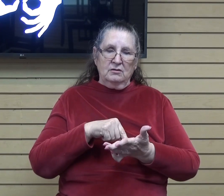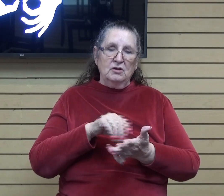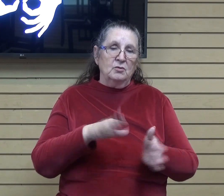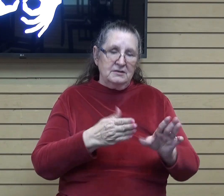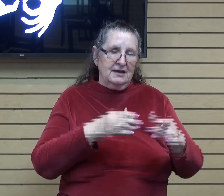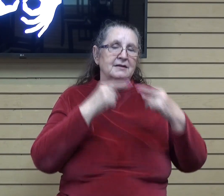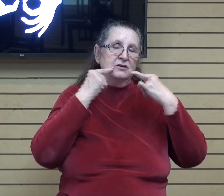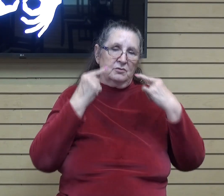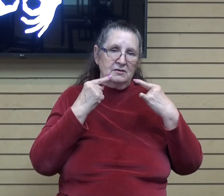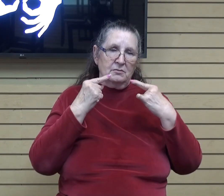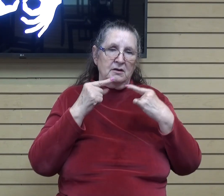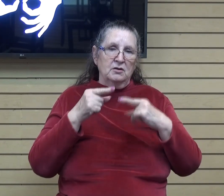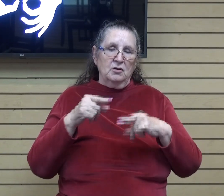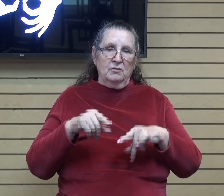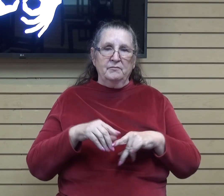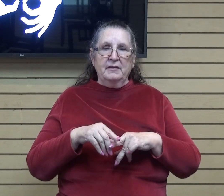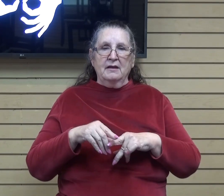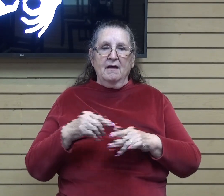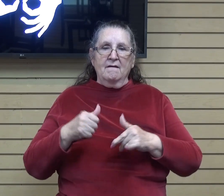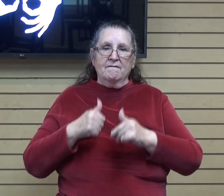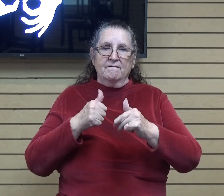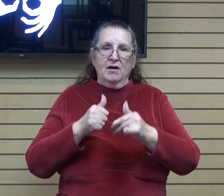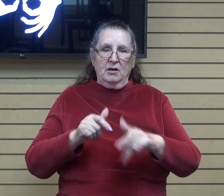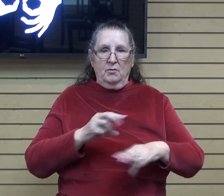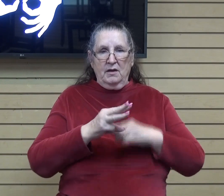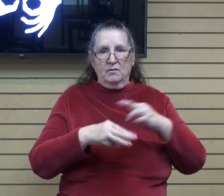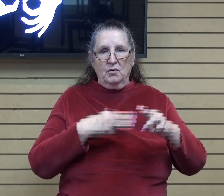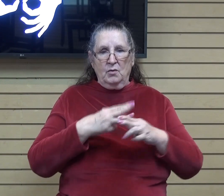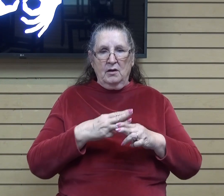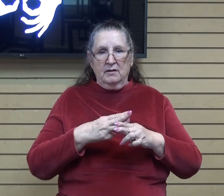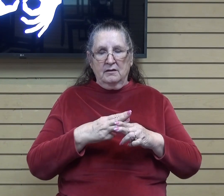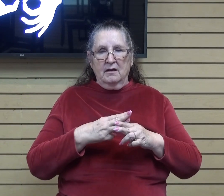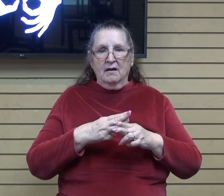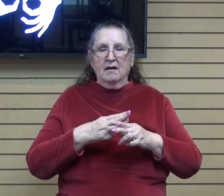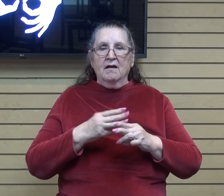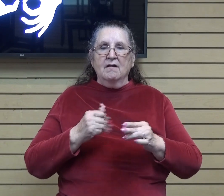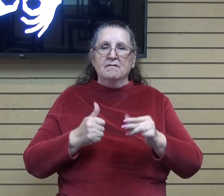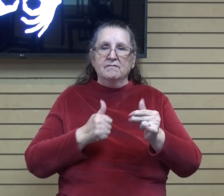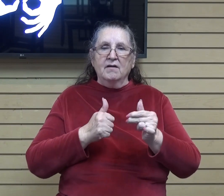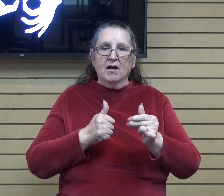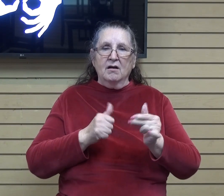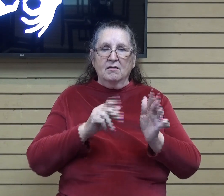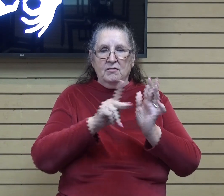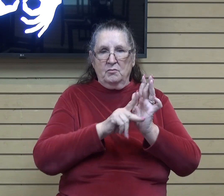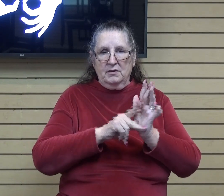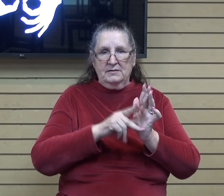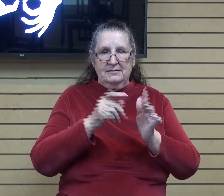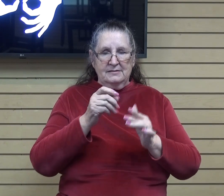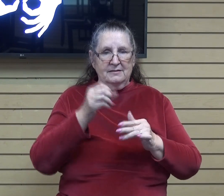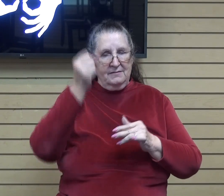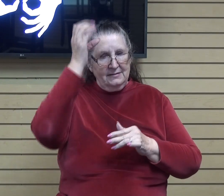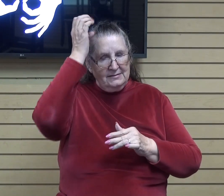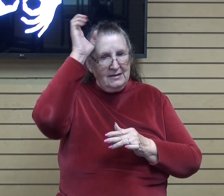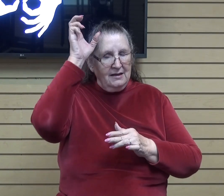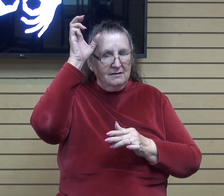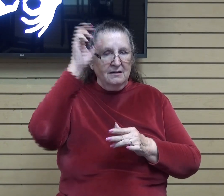in which you once walked, following the course of this world, following the power of the air, the spirit that's now at work